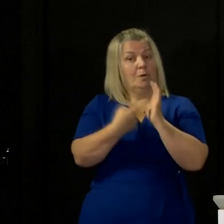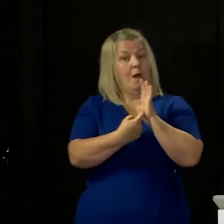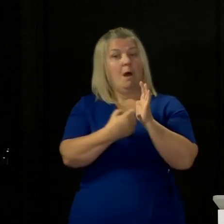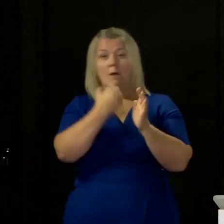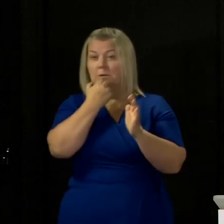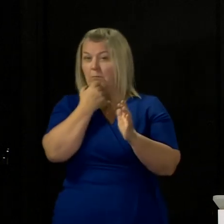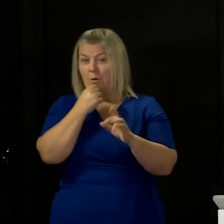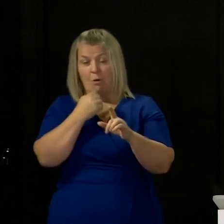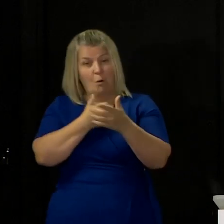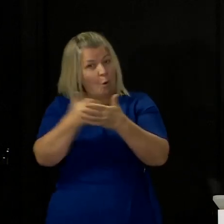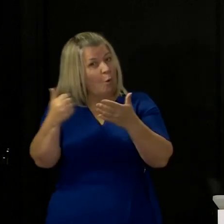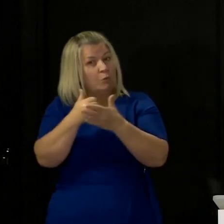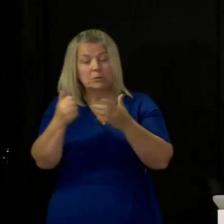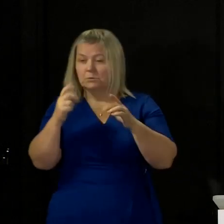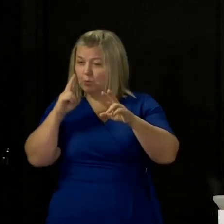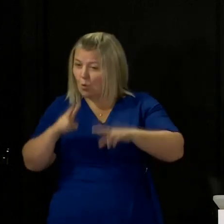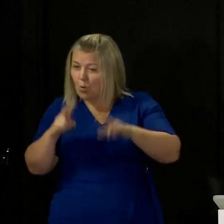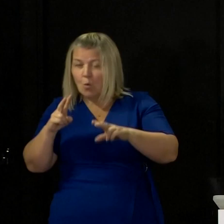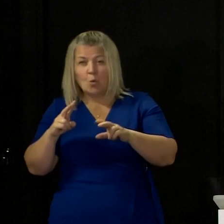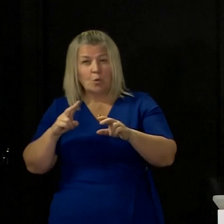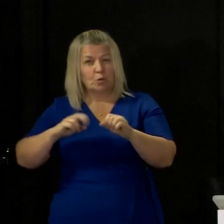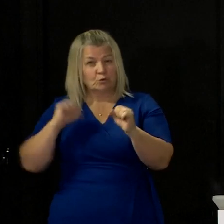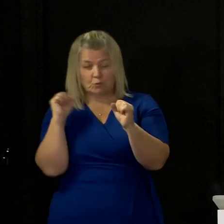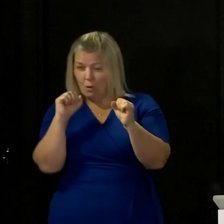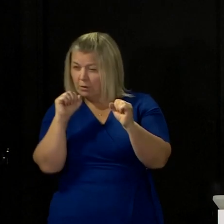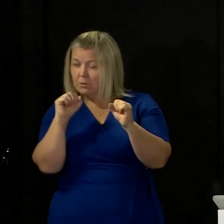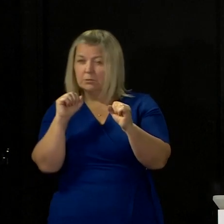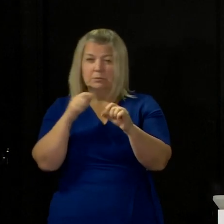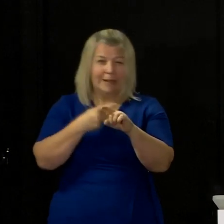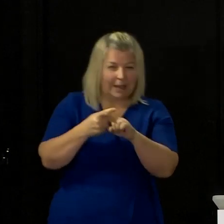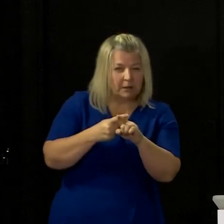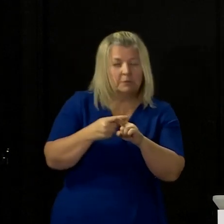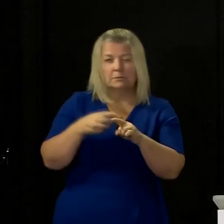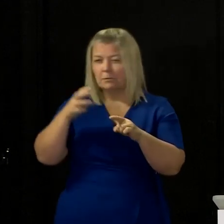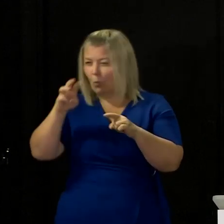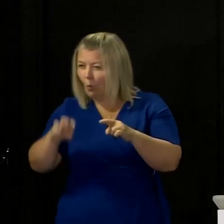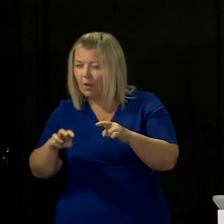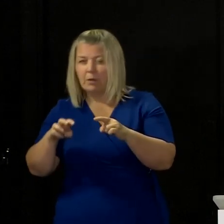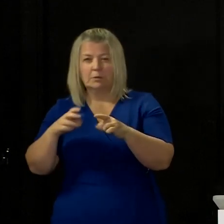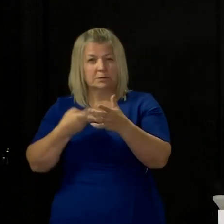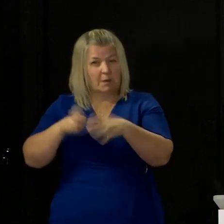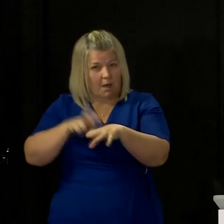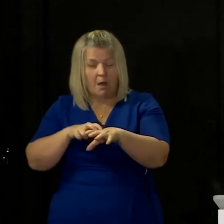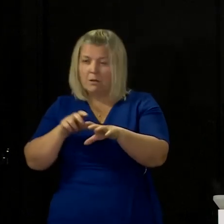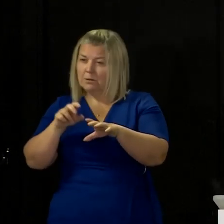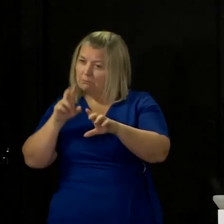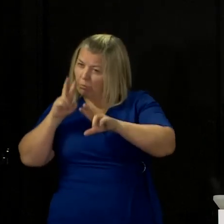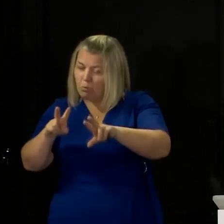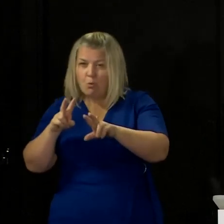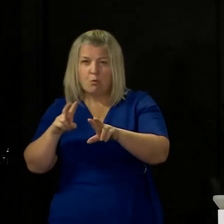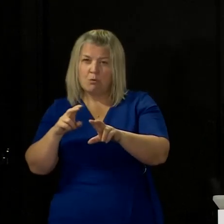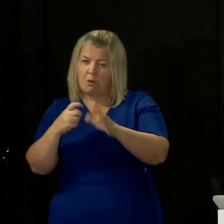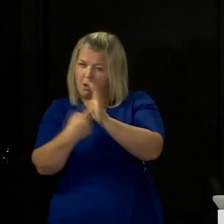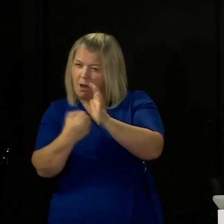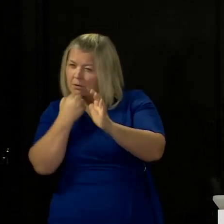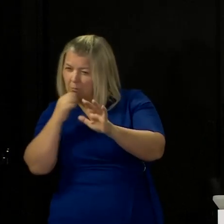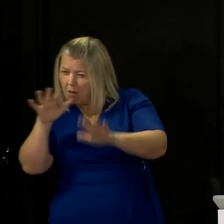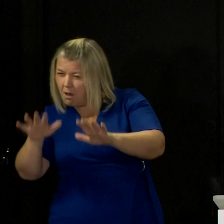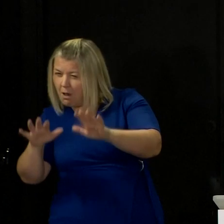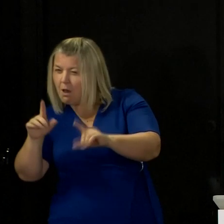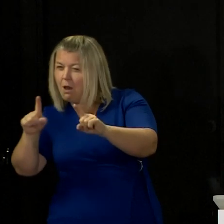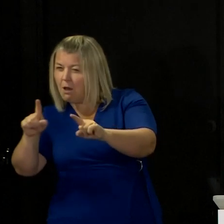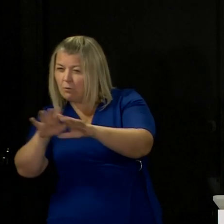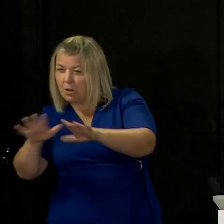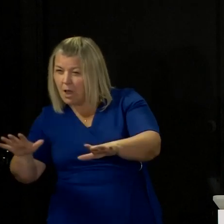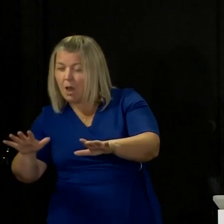in every part of the UK and I'm sure other parts of the UK look carefully at Scotland. So we have an interest in how each other are doing